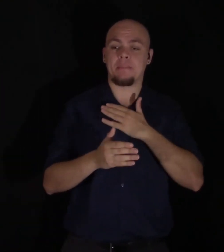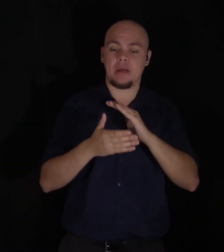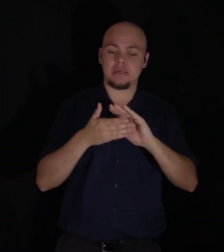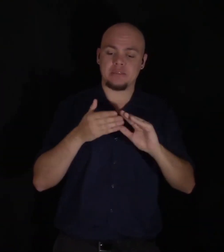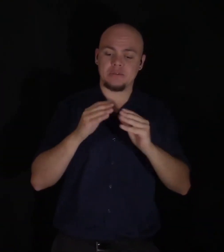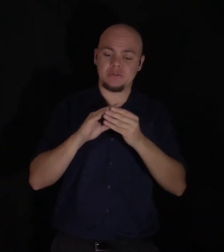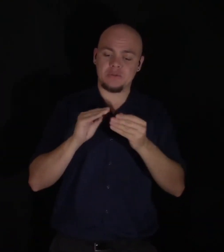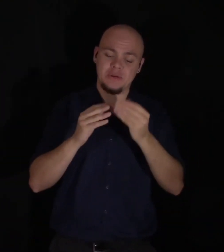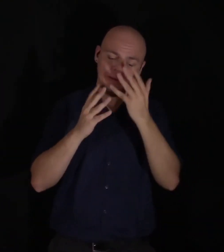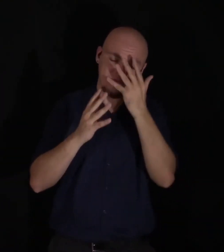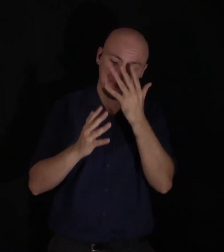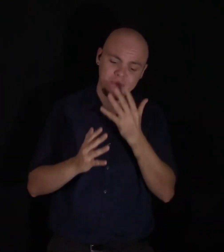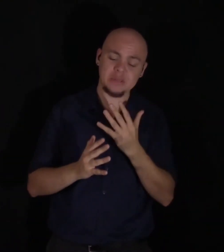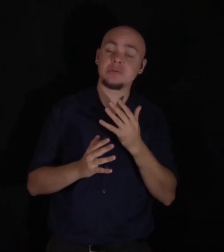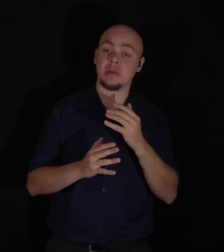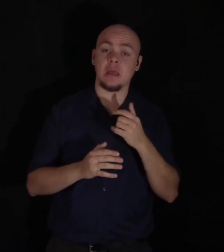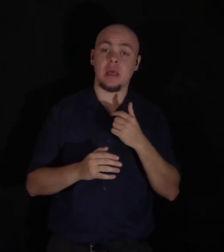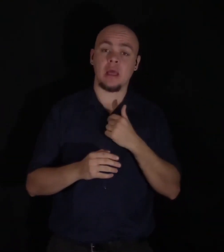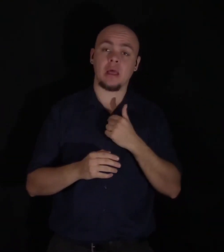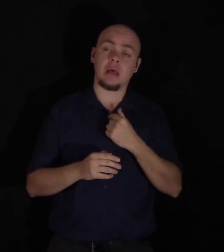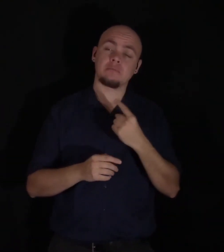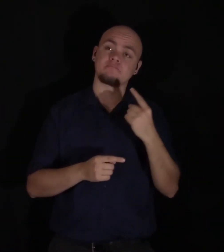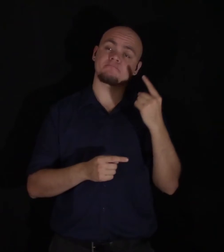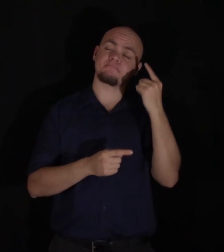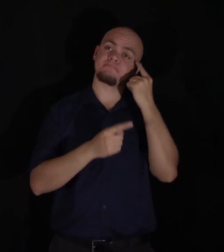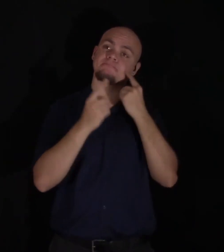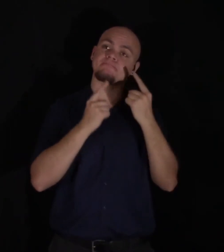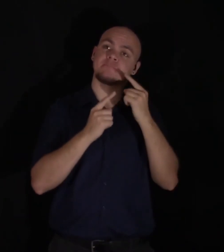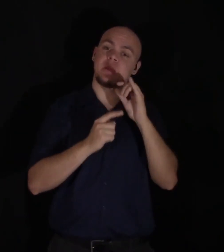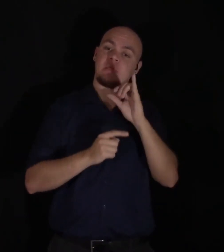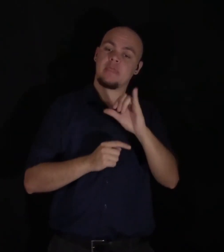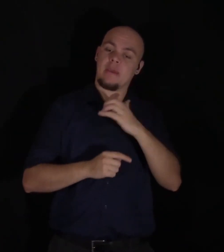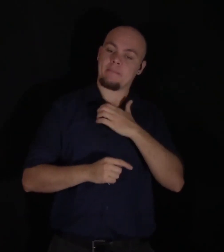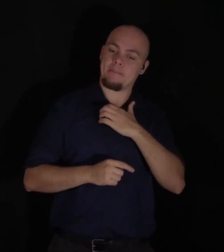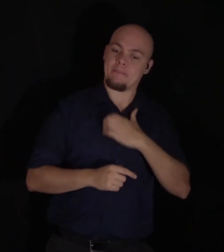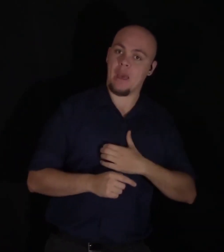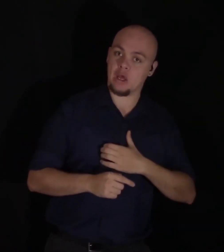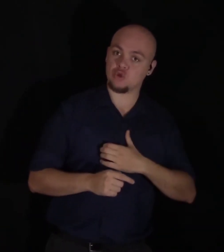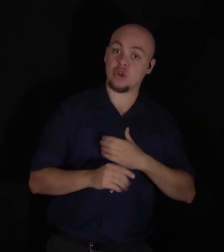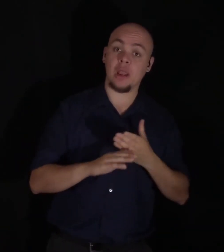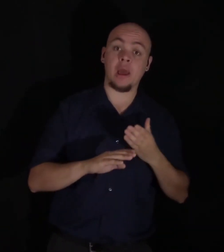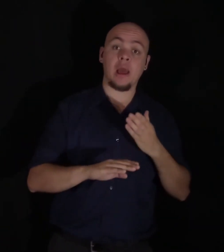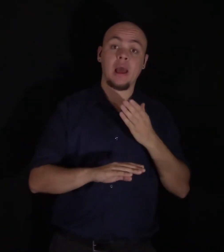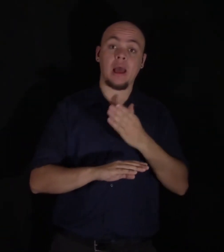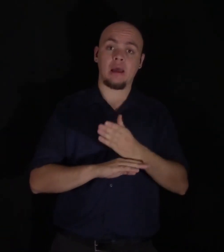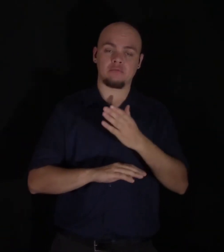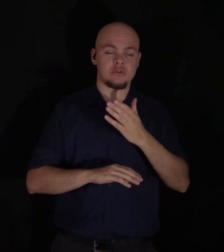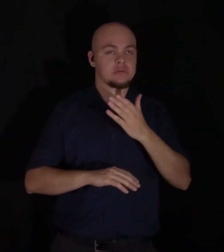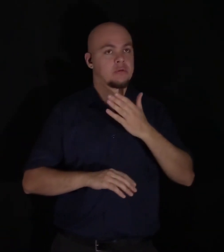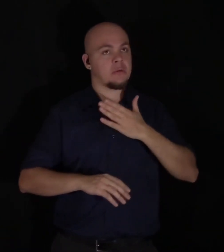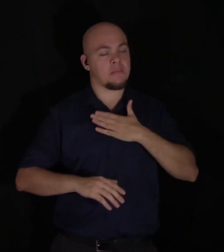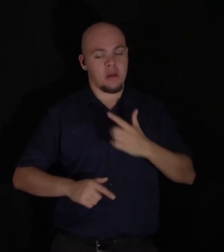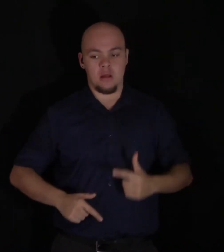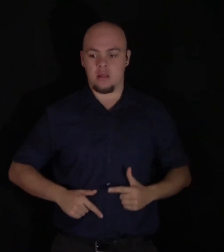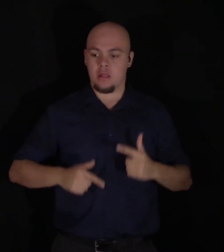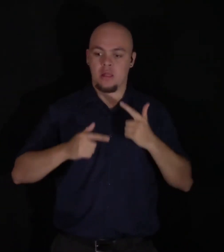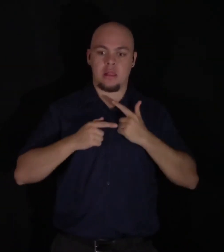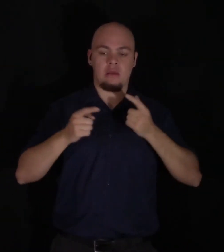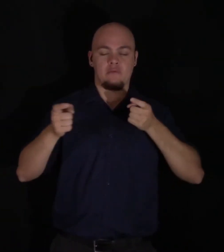For when I would account to myself for the birth of that passion which afterwards ruled my destiny, I find it arise,